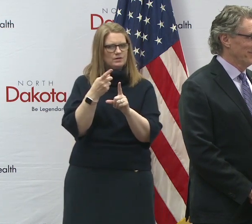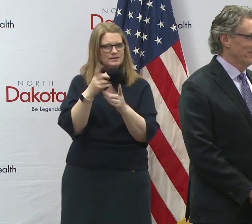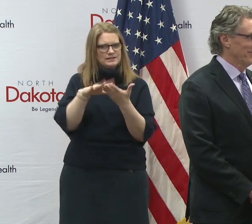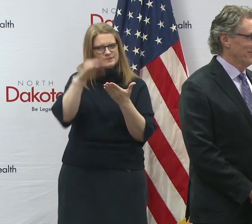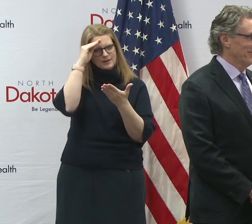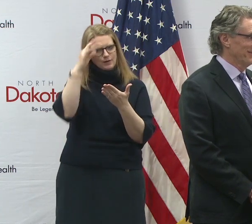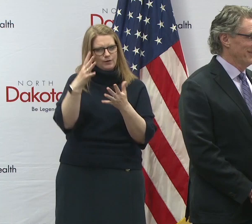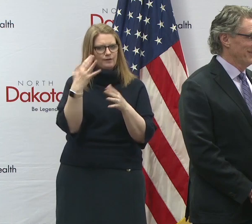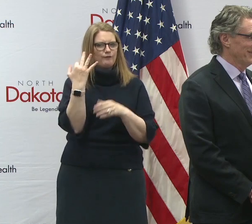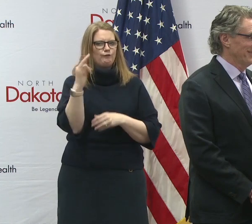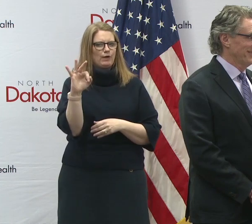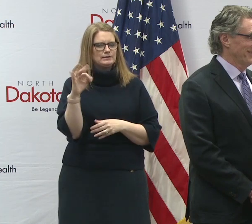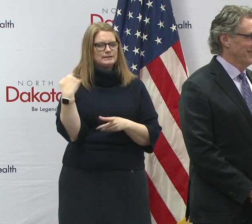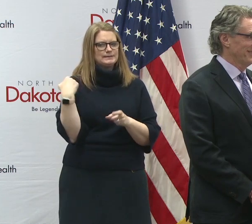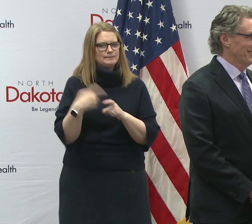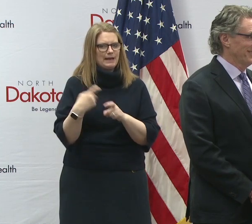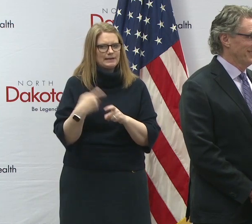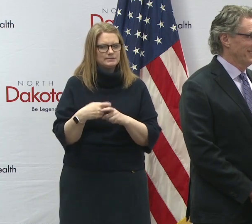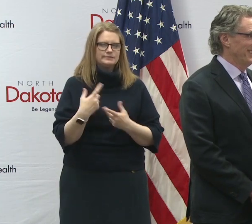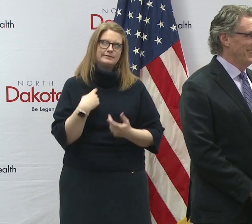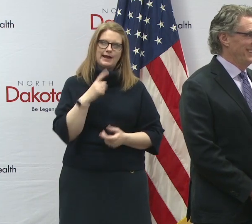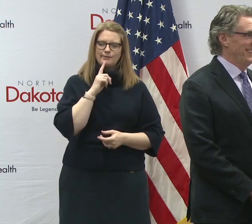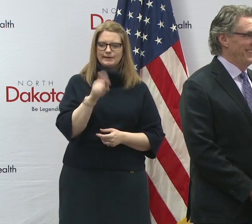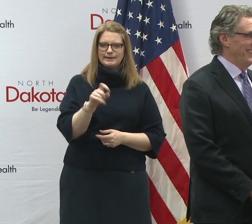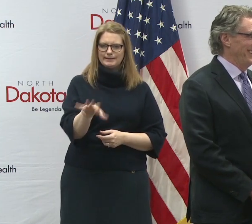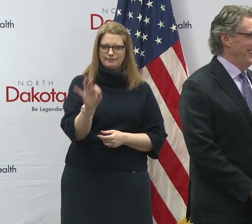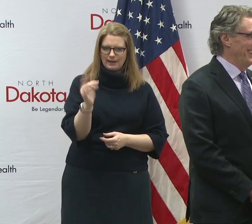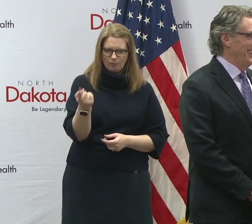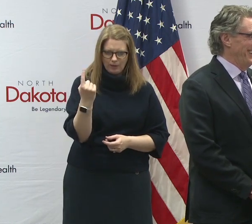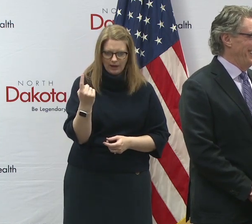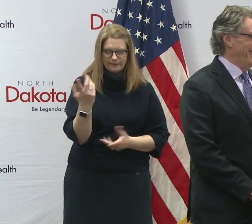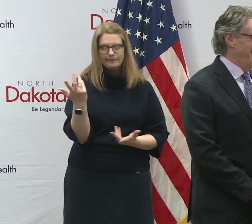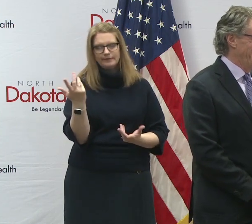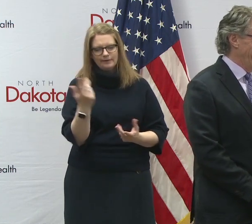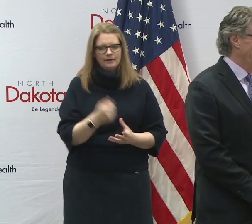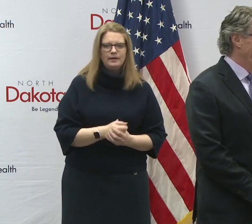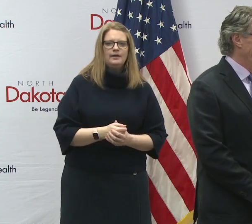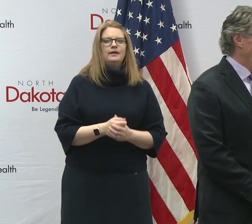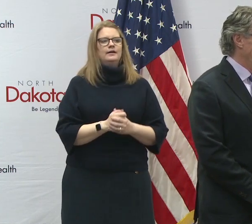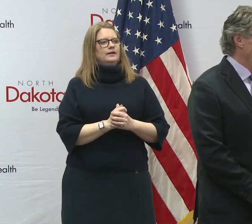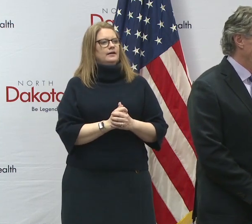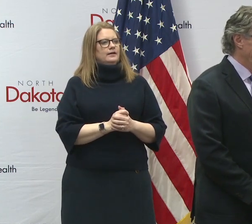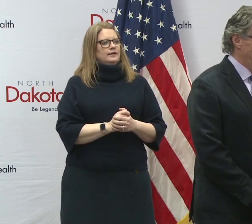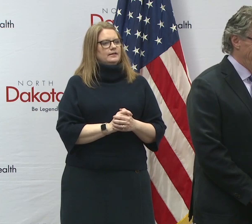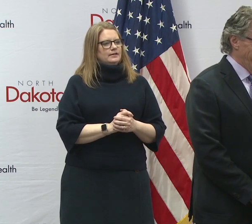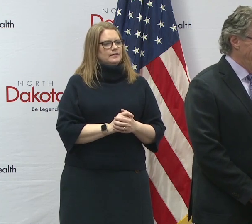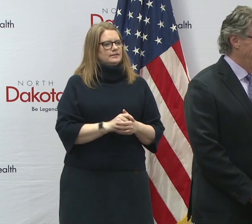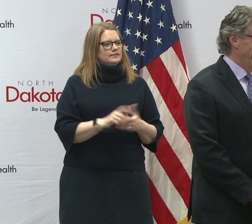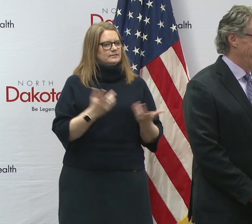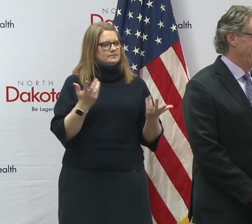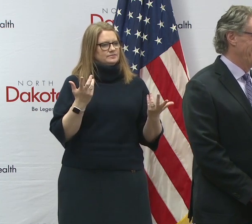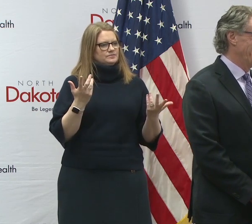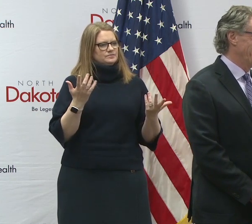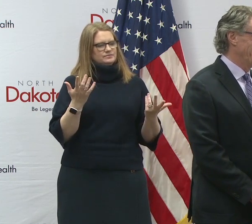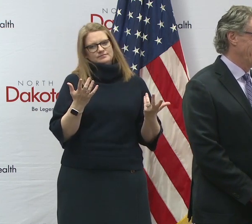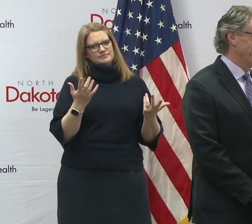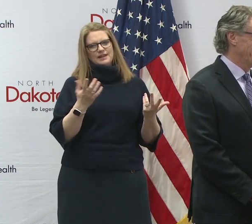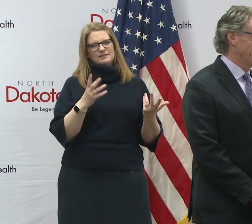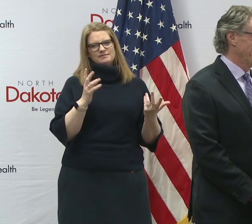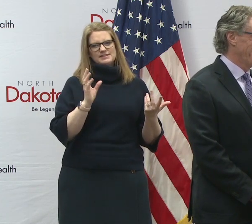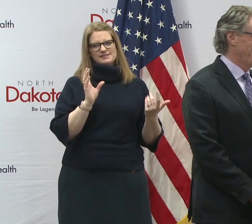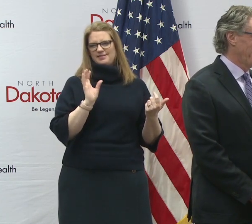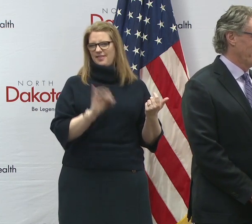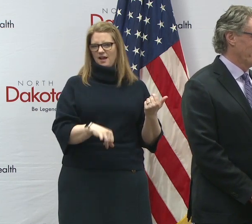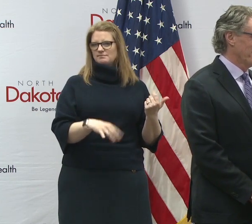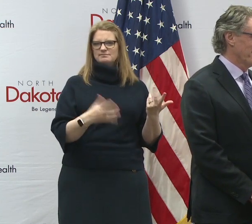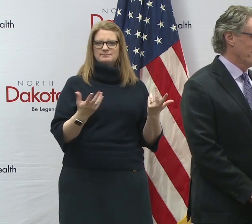French and Spanish, but you know, I should just pick one overachiever. So anyway, um, but that's, you know, kind of, kind of that, you know, and